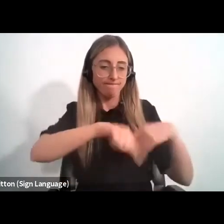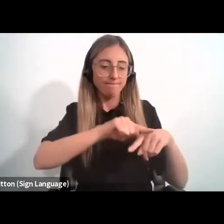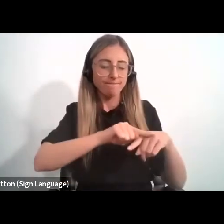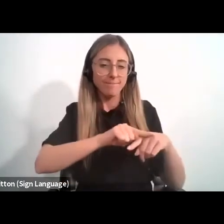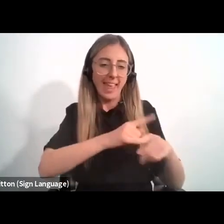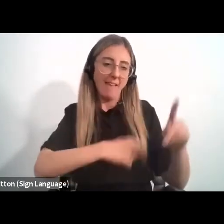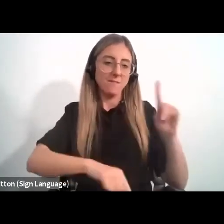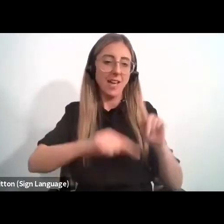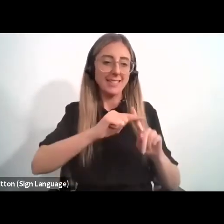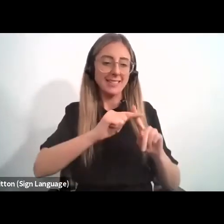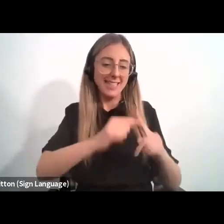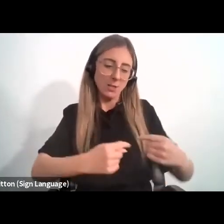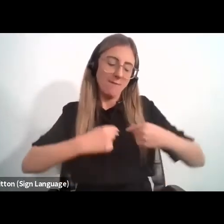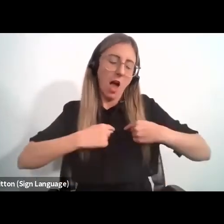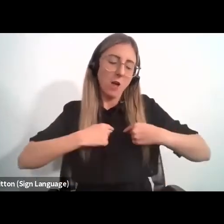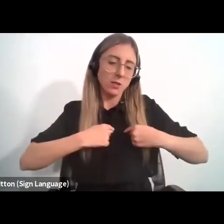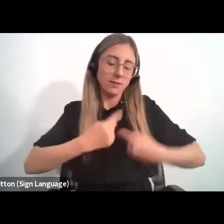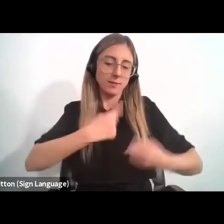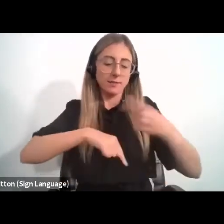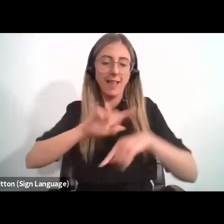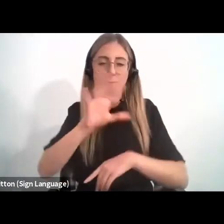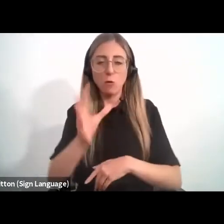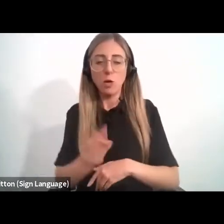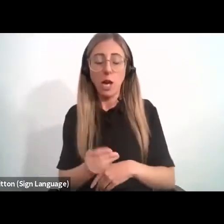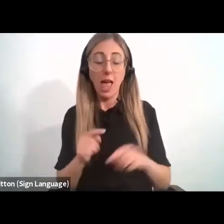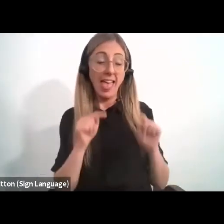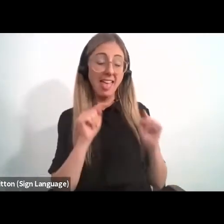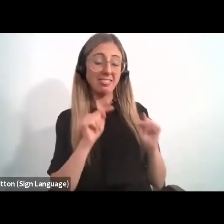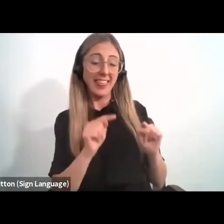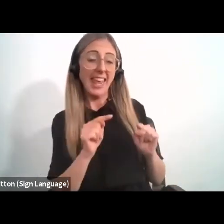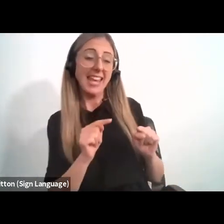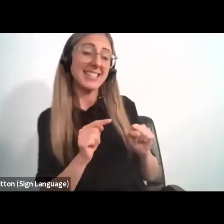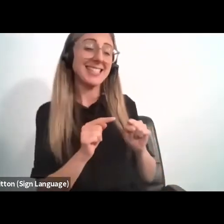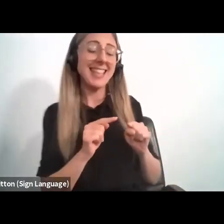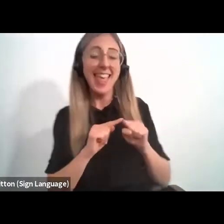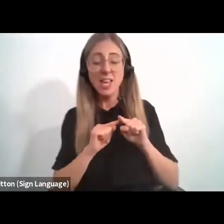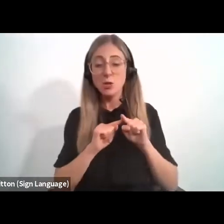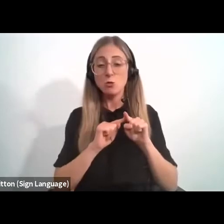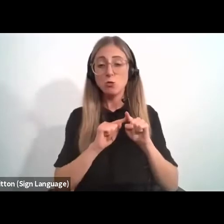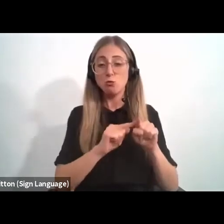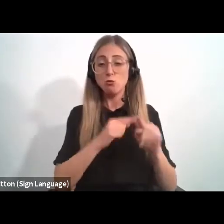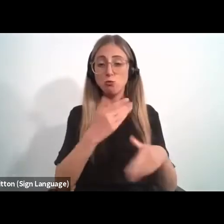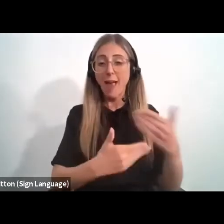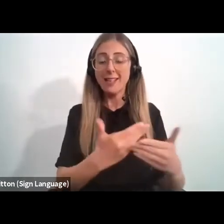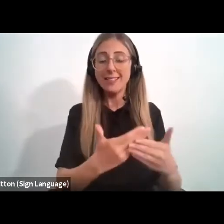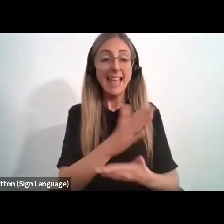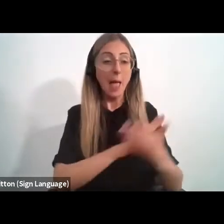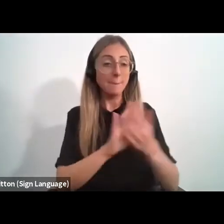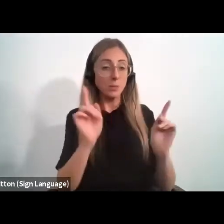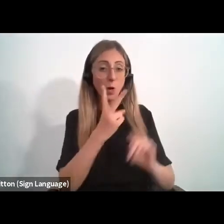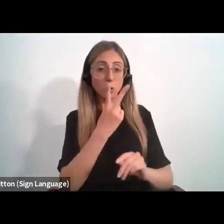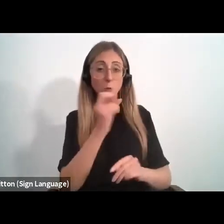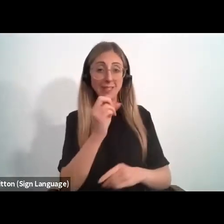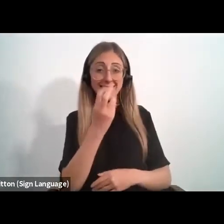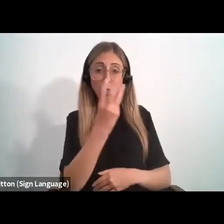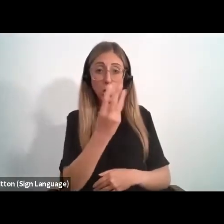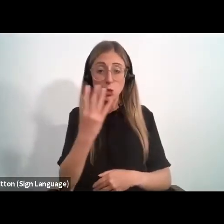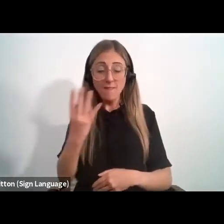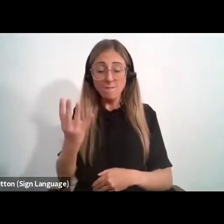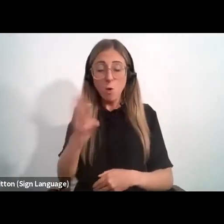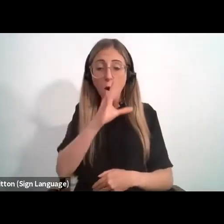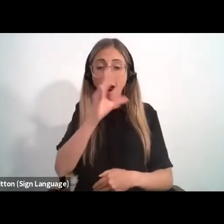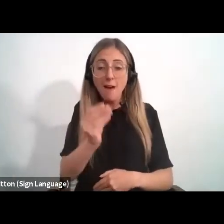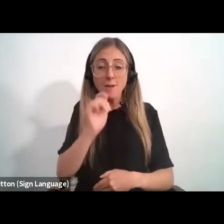at our peril. These inexorable trends mean that by 2034, Africa